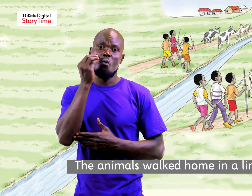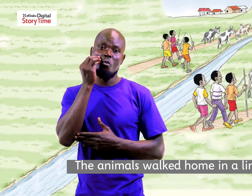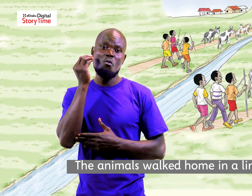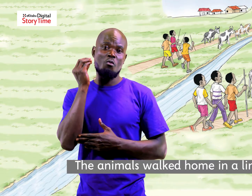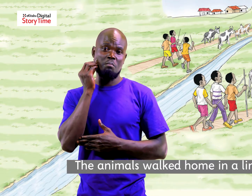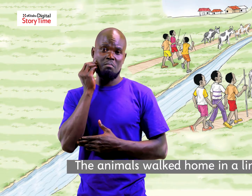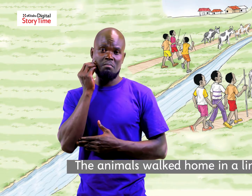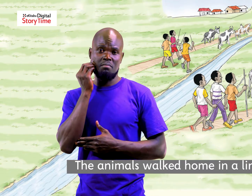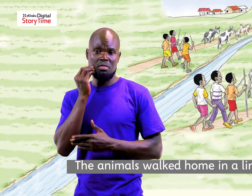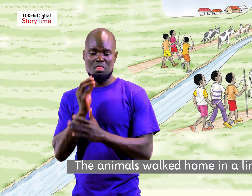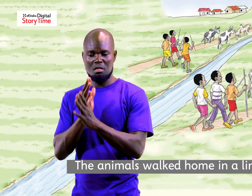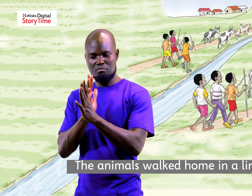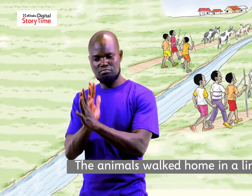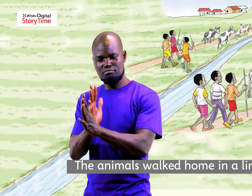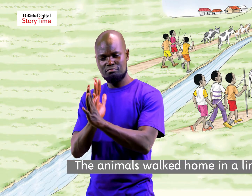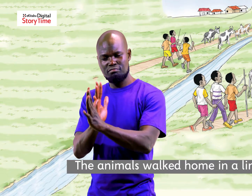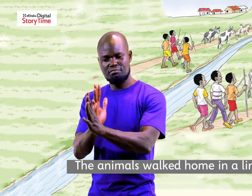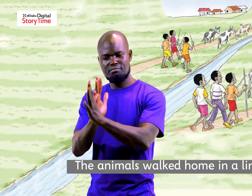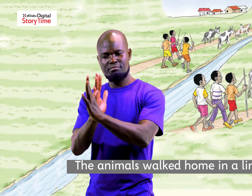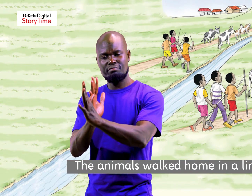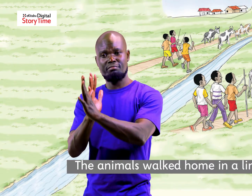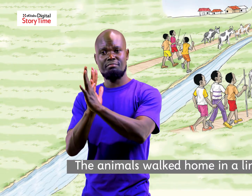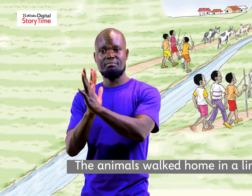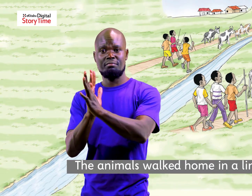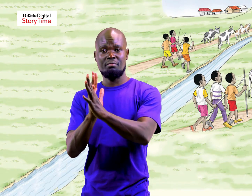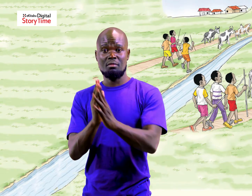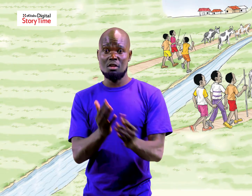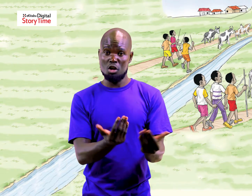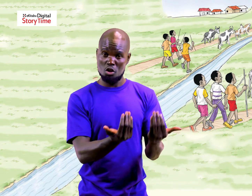the animals walked home in a line